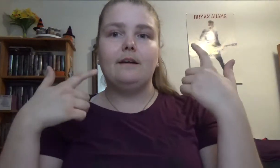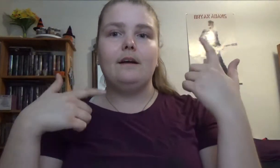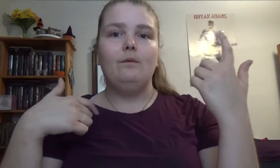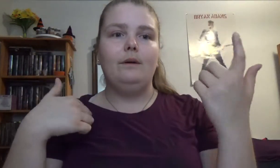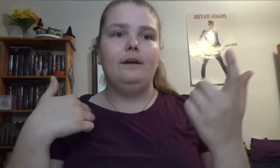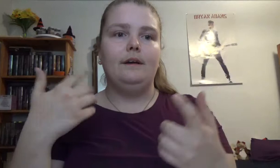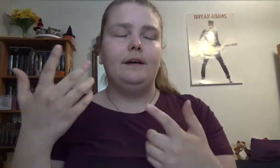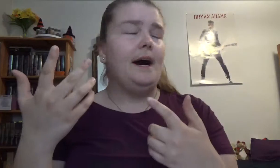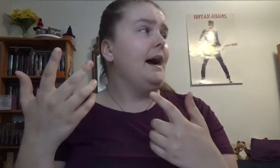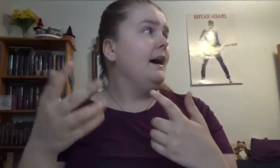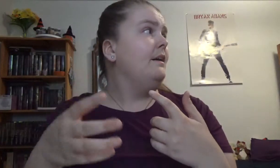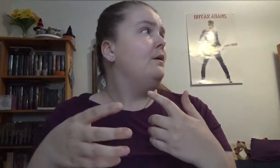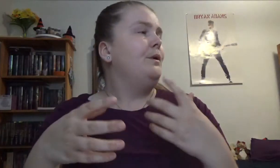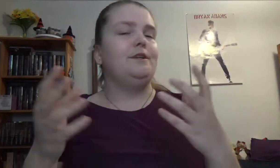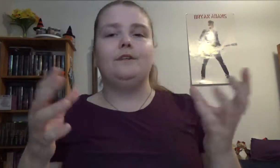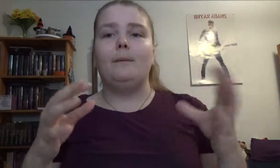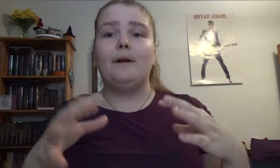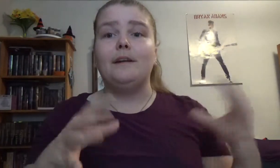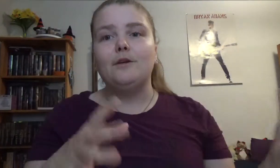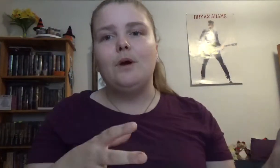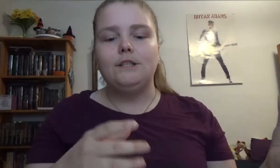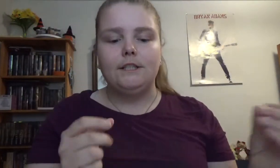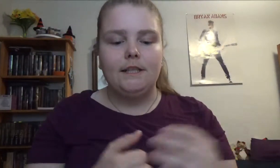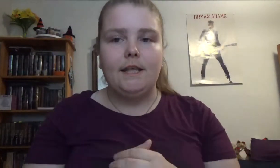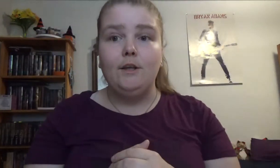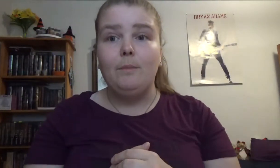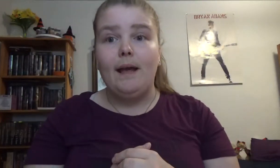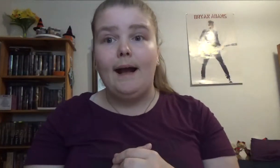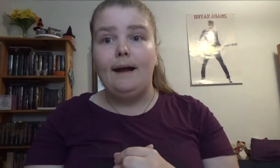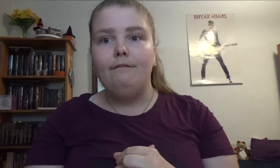uh when about another project that you may have